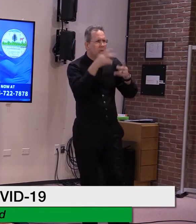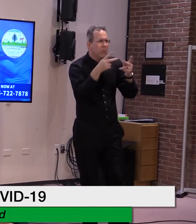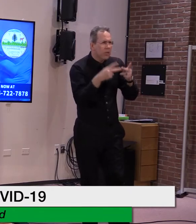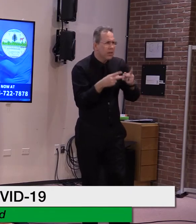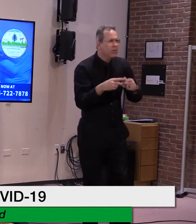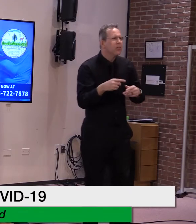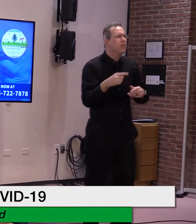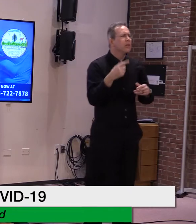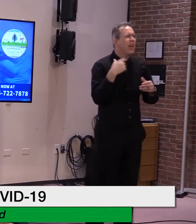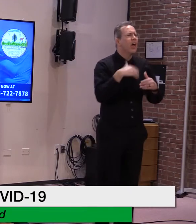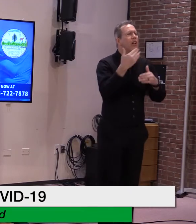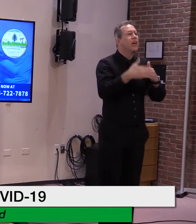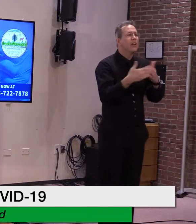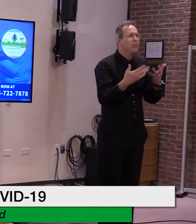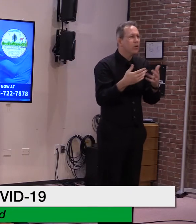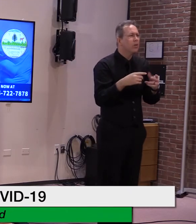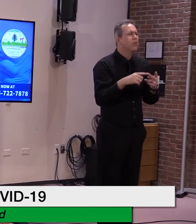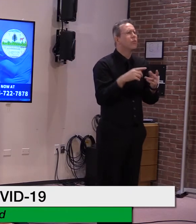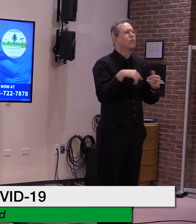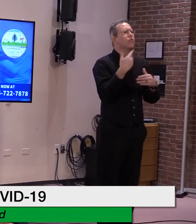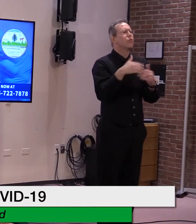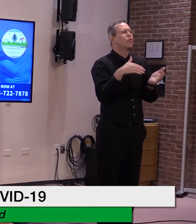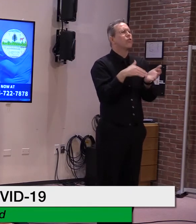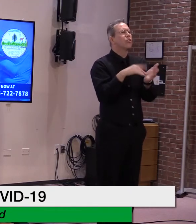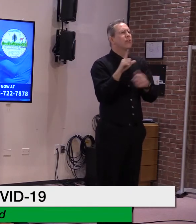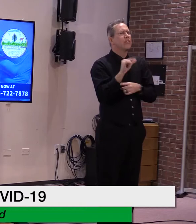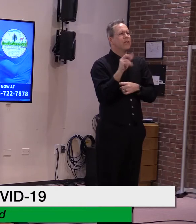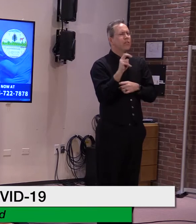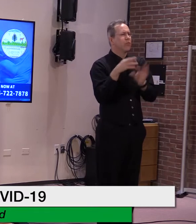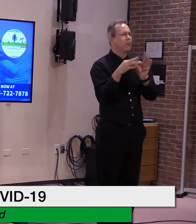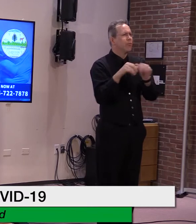now I'll turn it over to Dr. Levine for a health update.